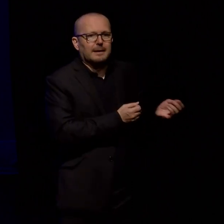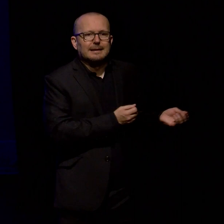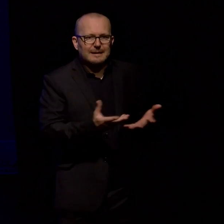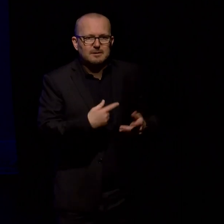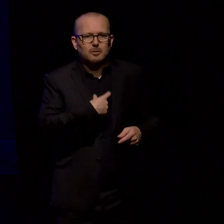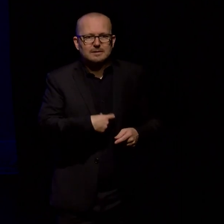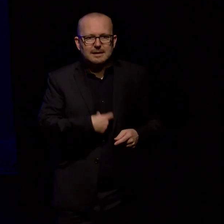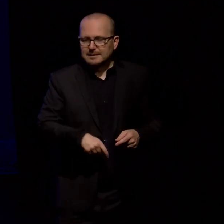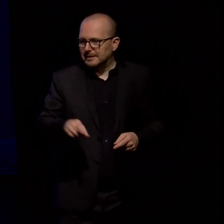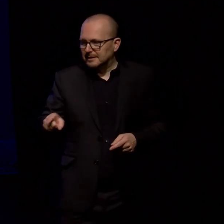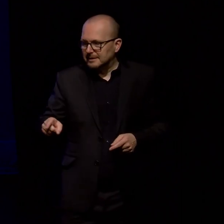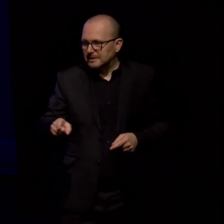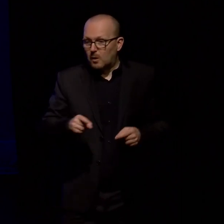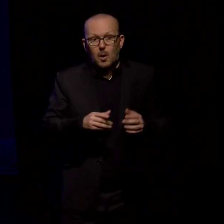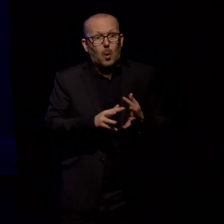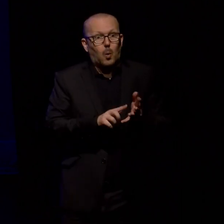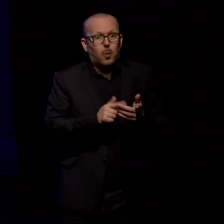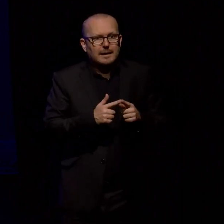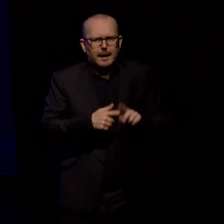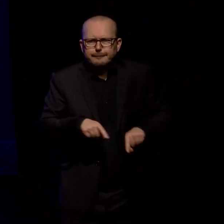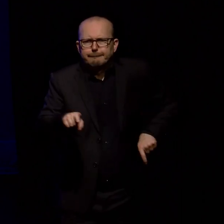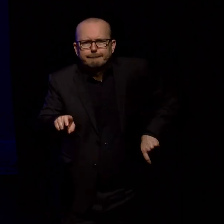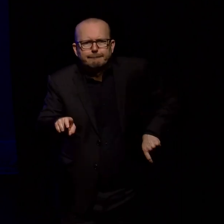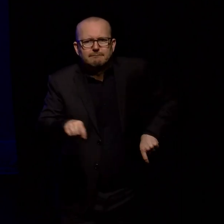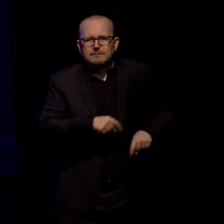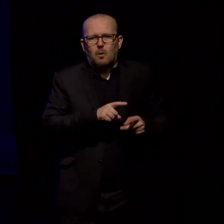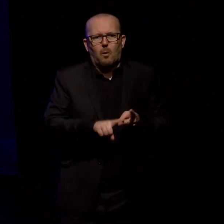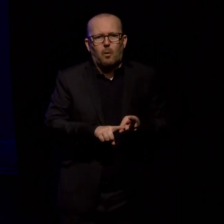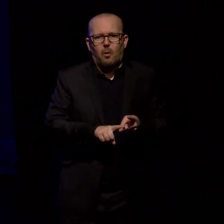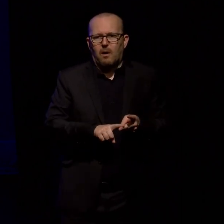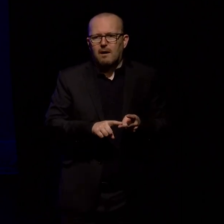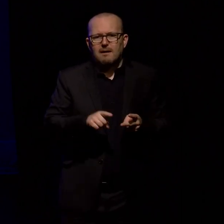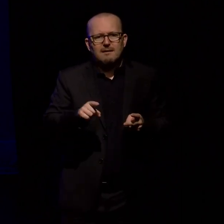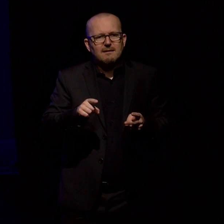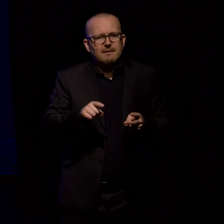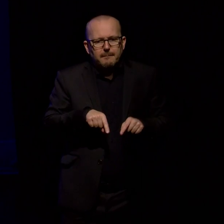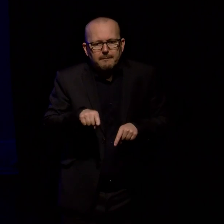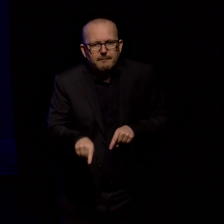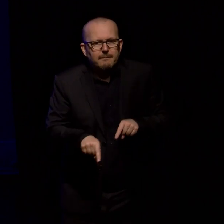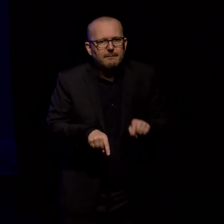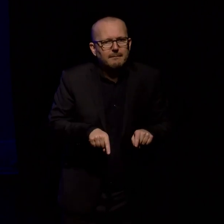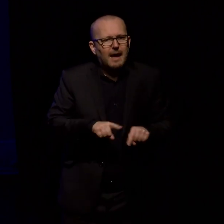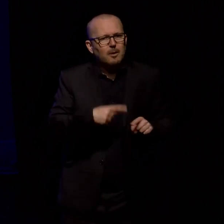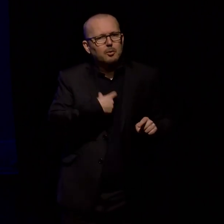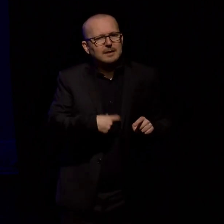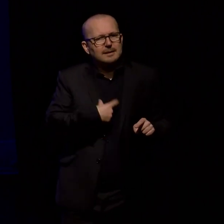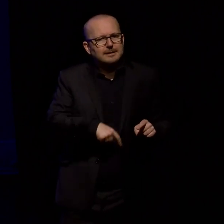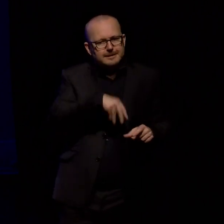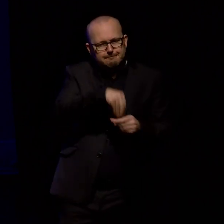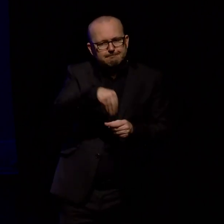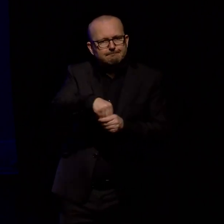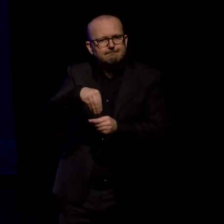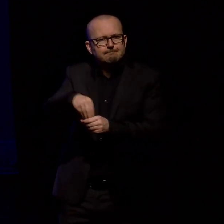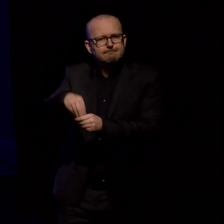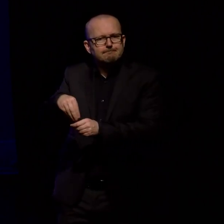the kia's got this confident strut the pukeko's ridiculous gallop he's put life